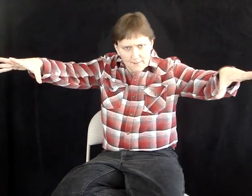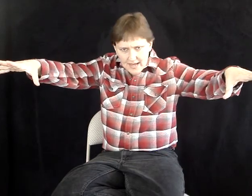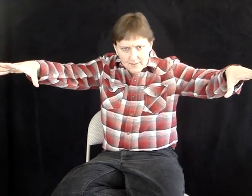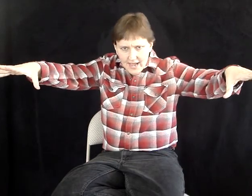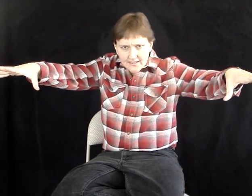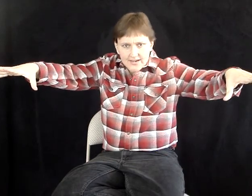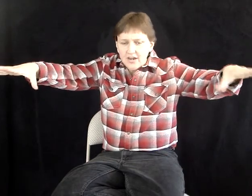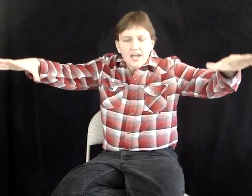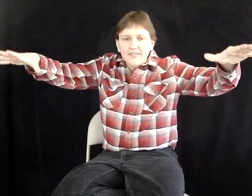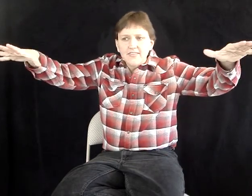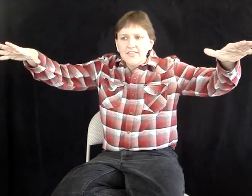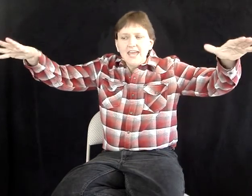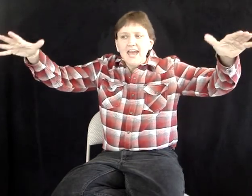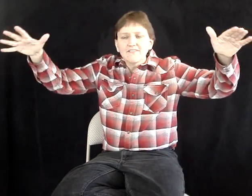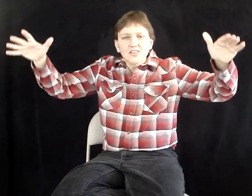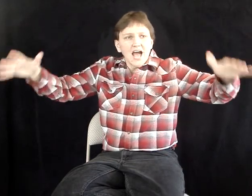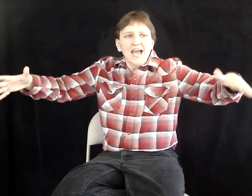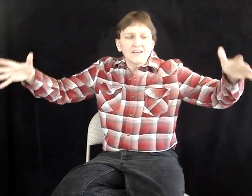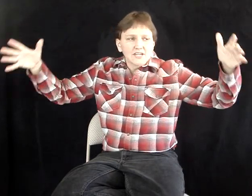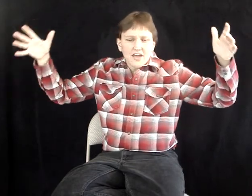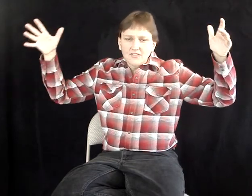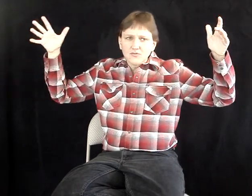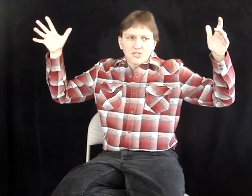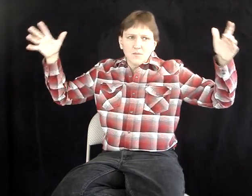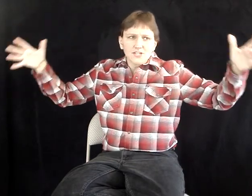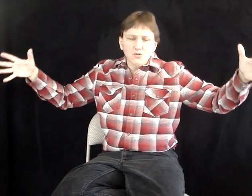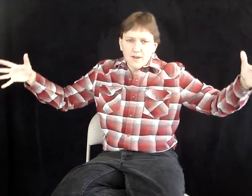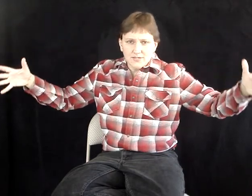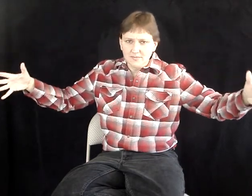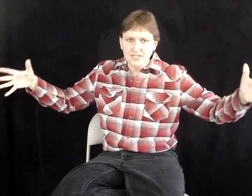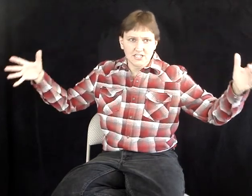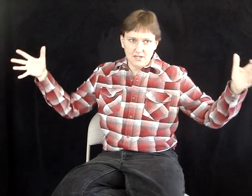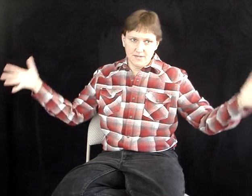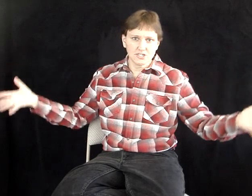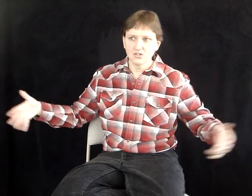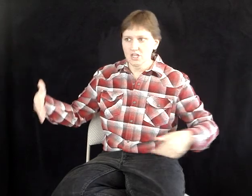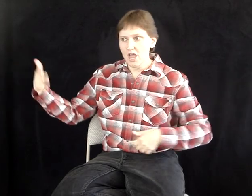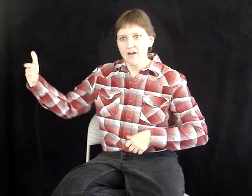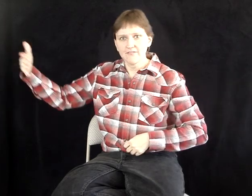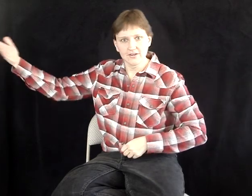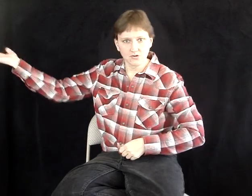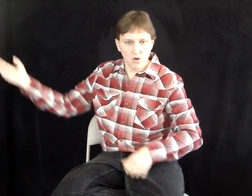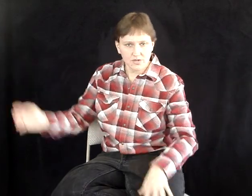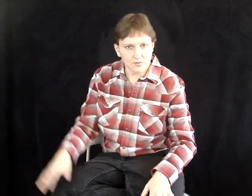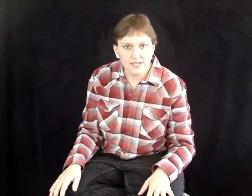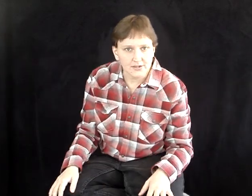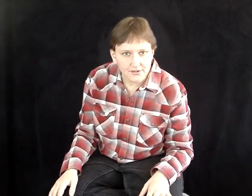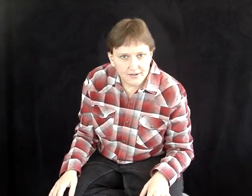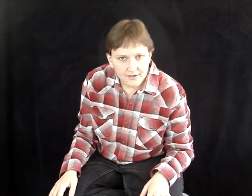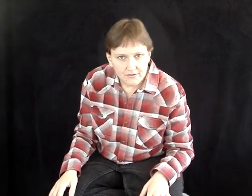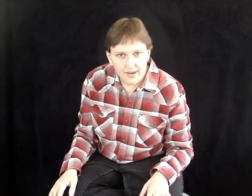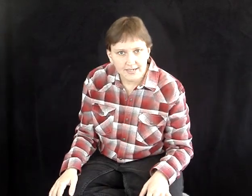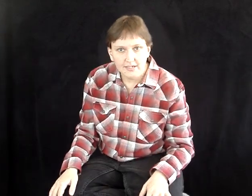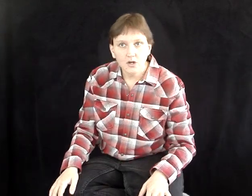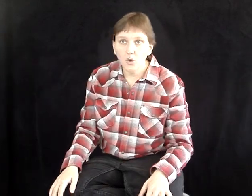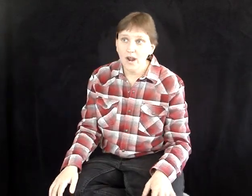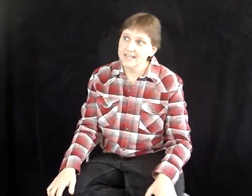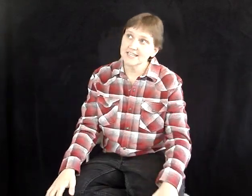back behind there. They have lied and got through so much corruption because the commissioners love their crony realtor, right? Or how do you say